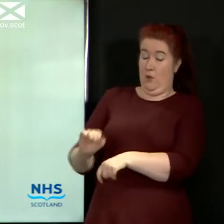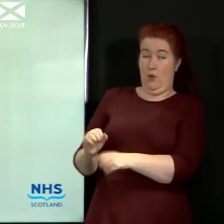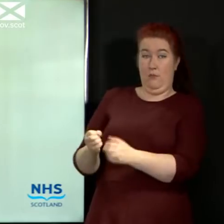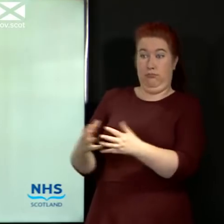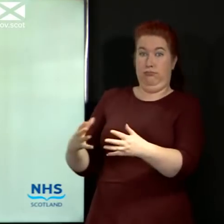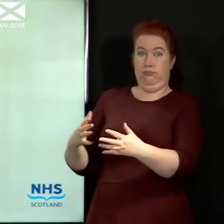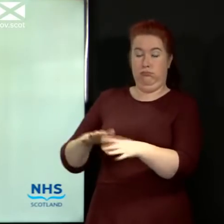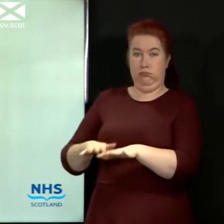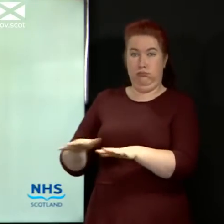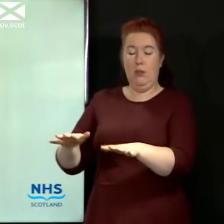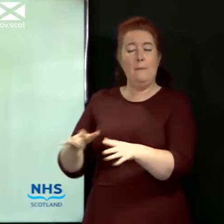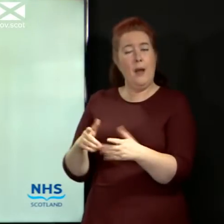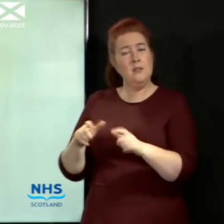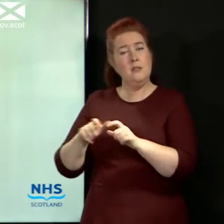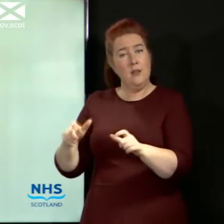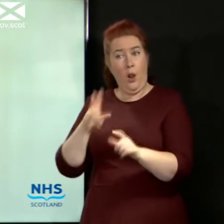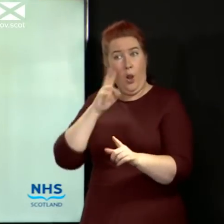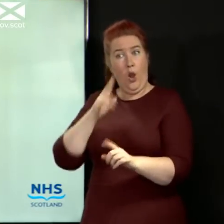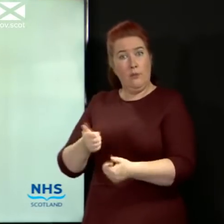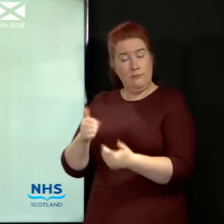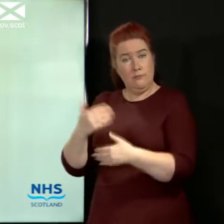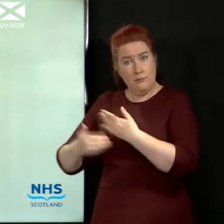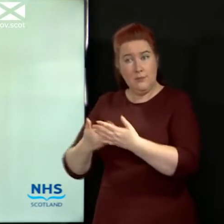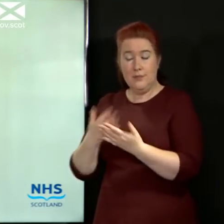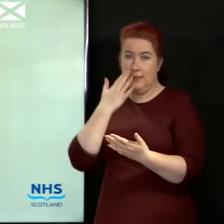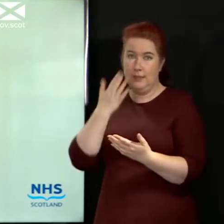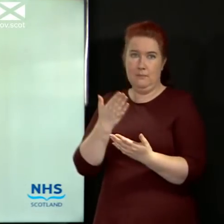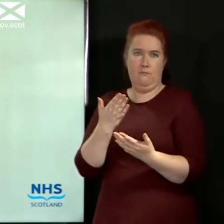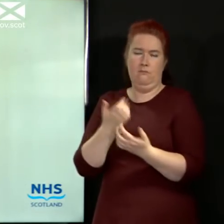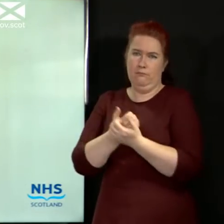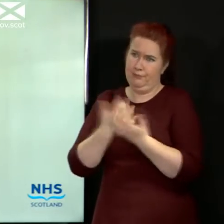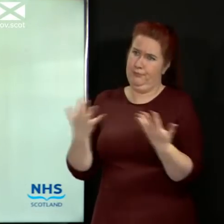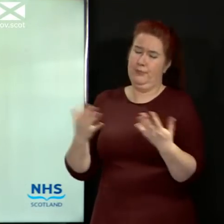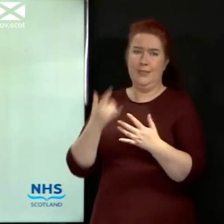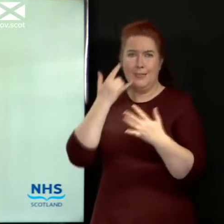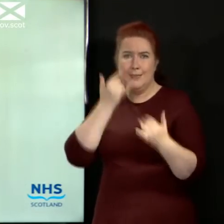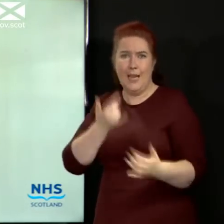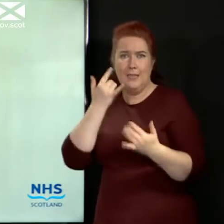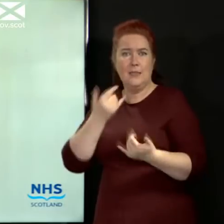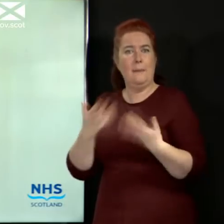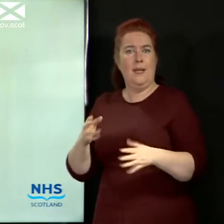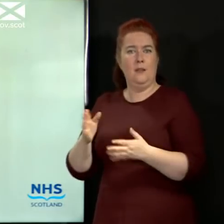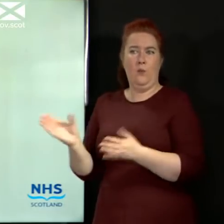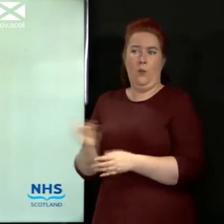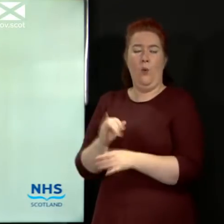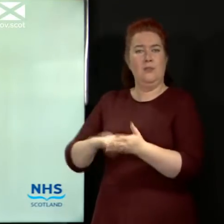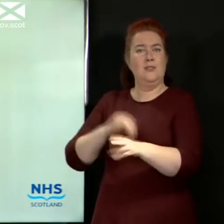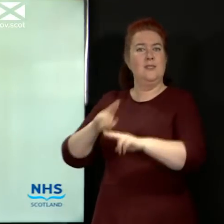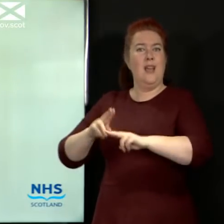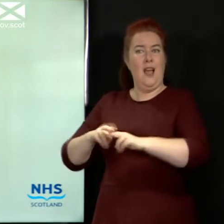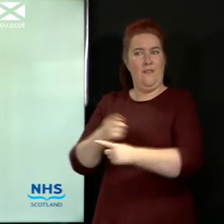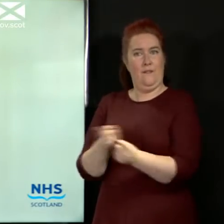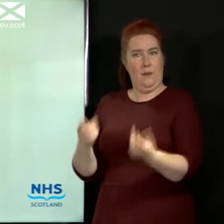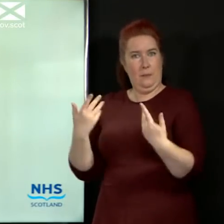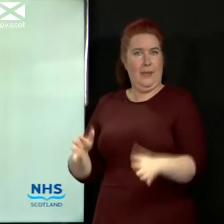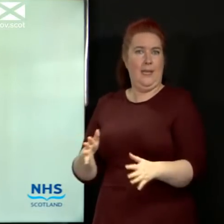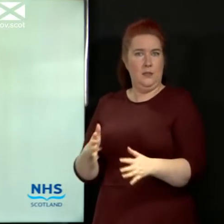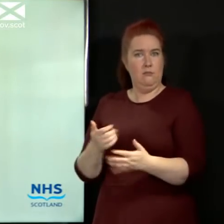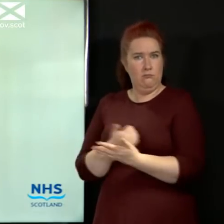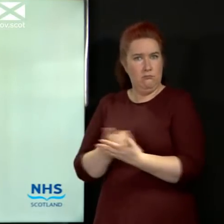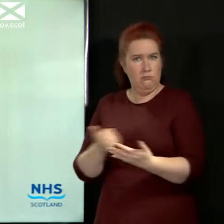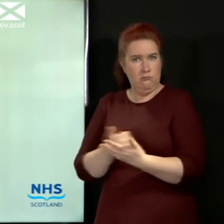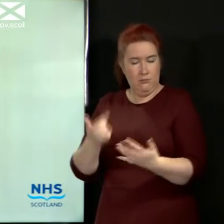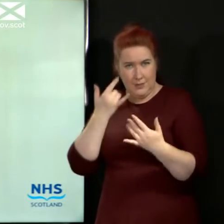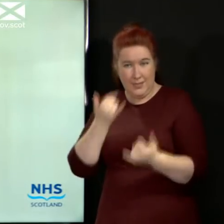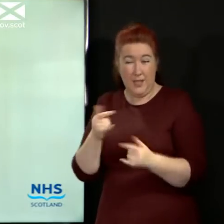are some encouraging signs, particularly given the volume of testing that's already been undertaken for staff and the fact that there are